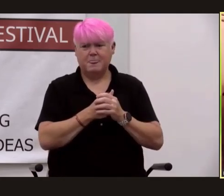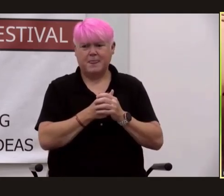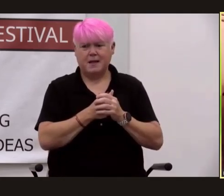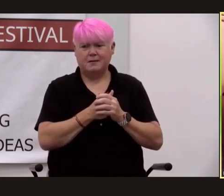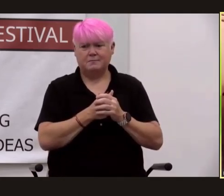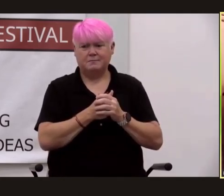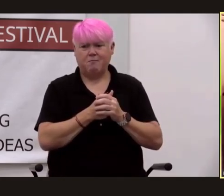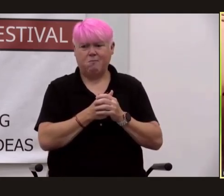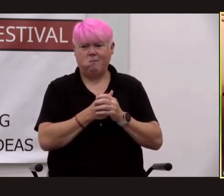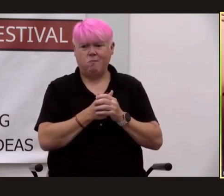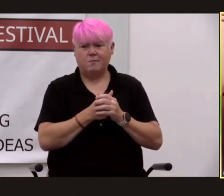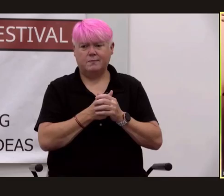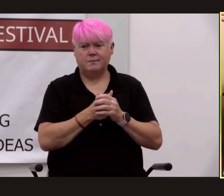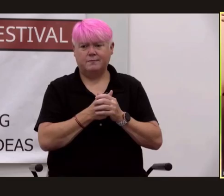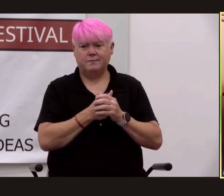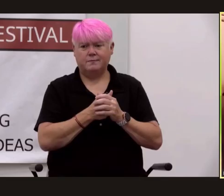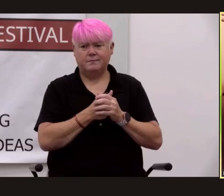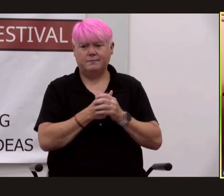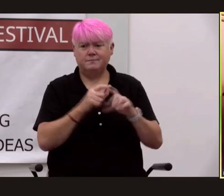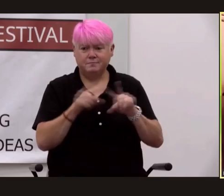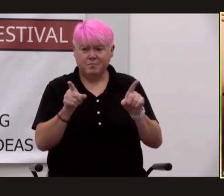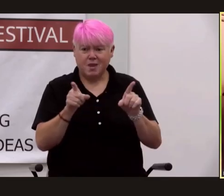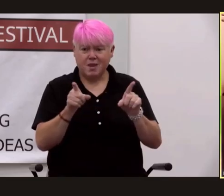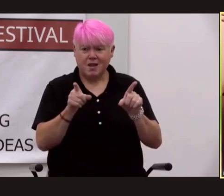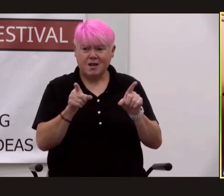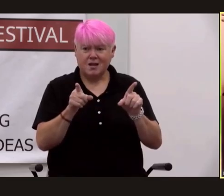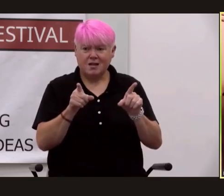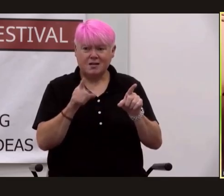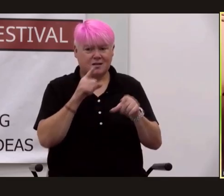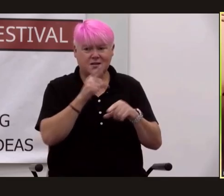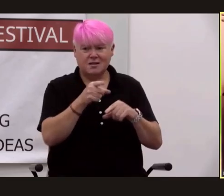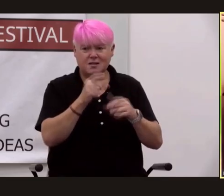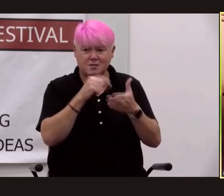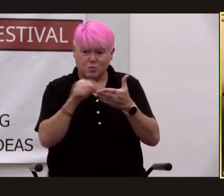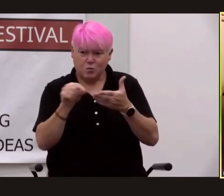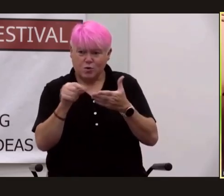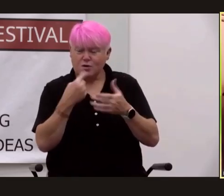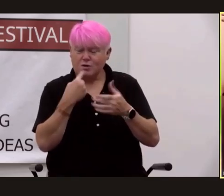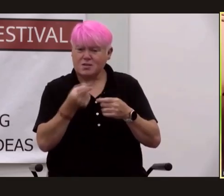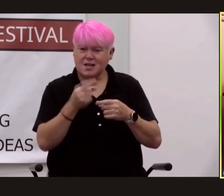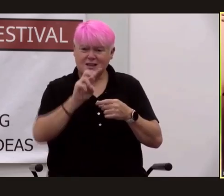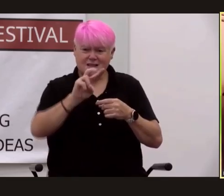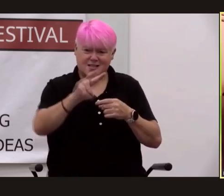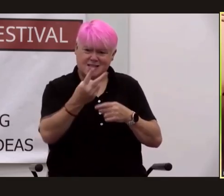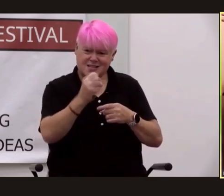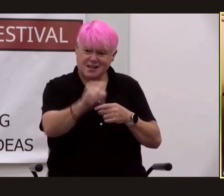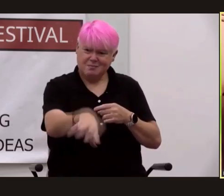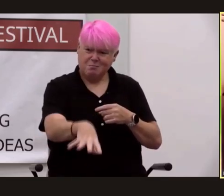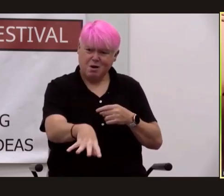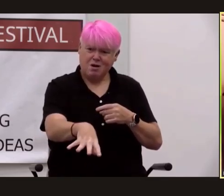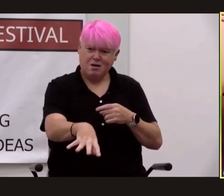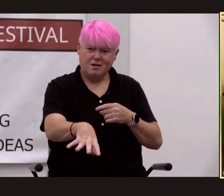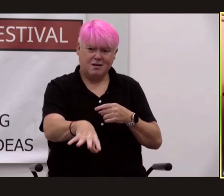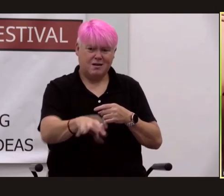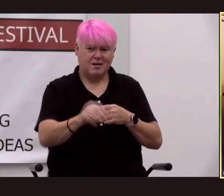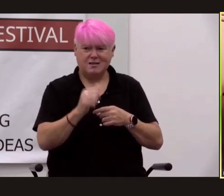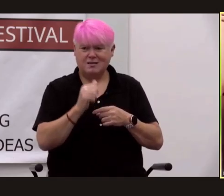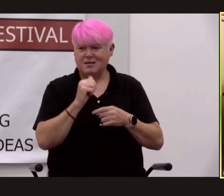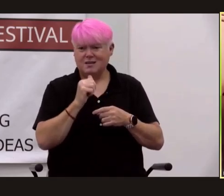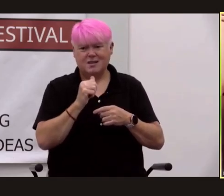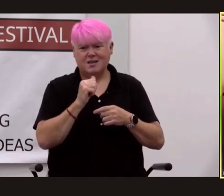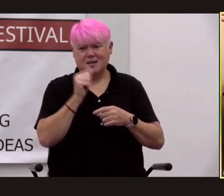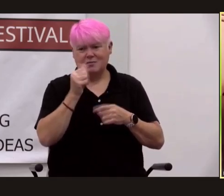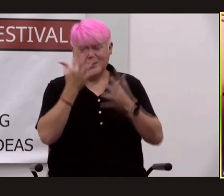phrased it um but he his refrain starting with the dropping of the second bomb he walked around for days in the